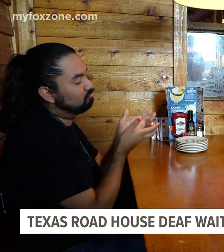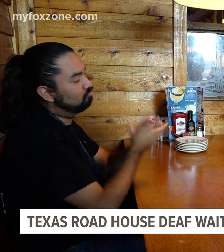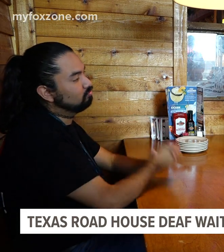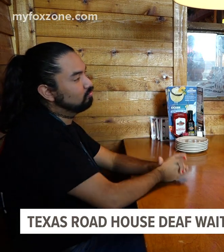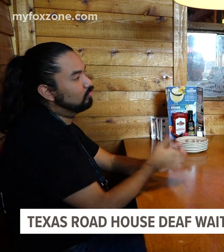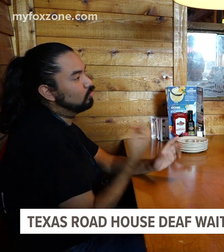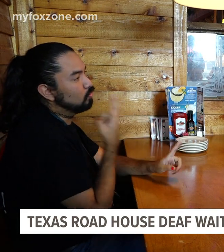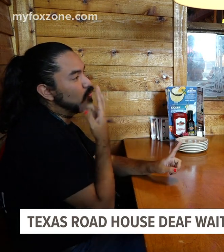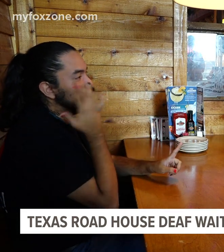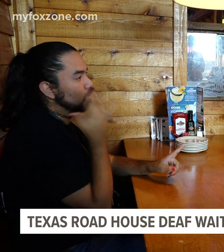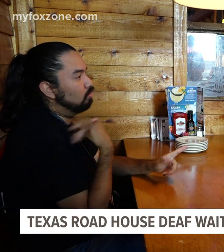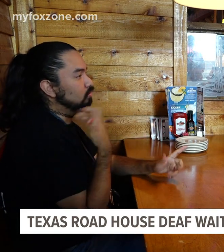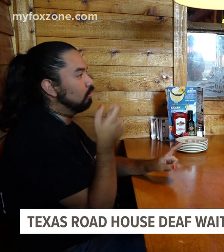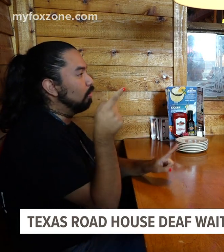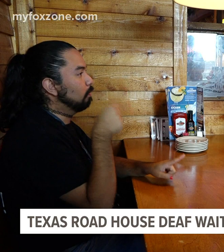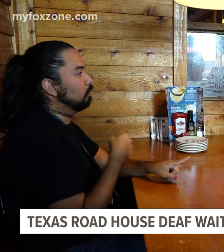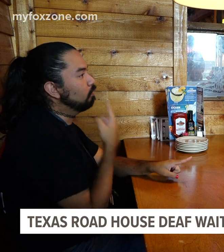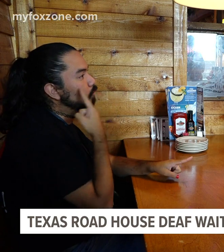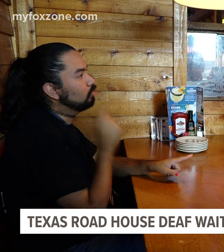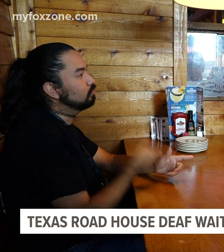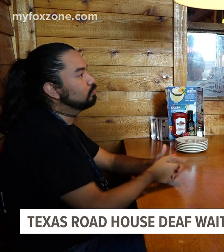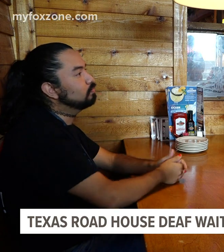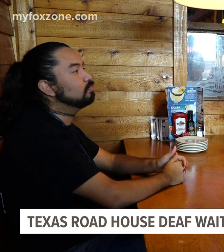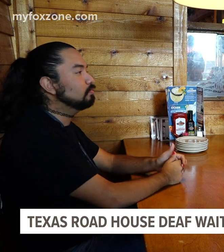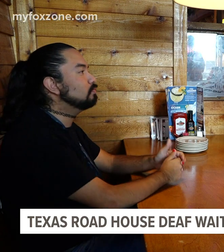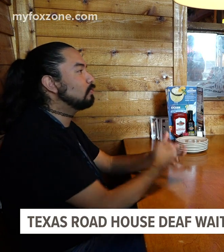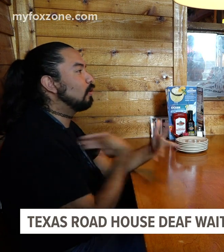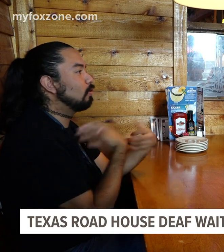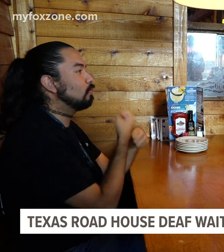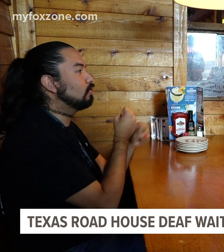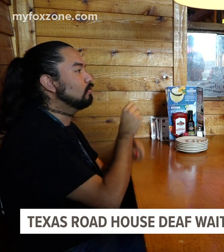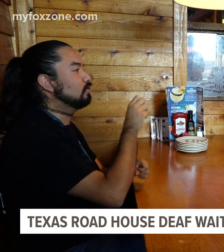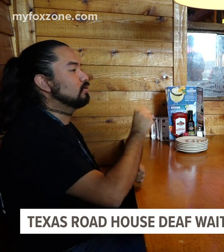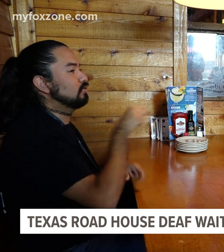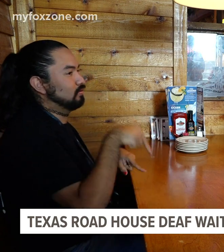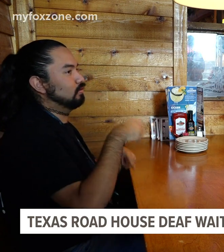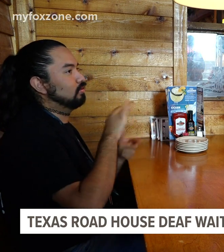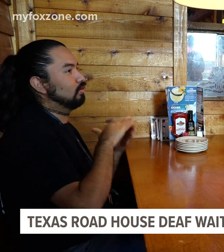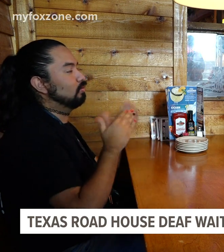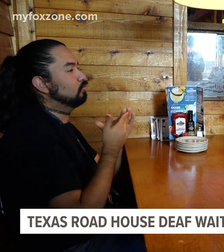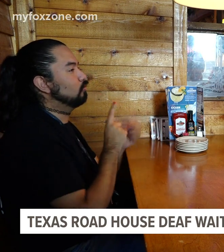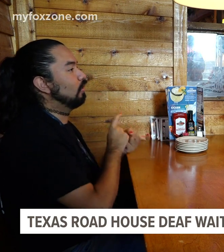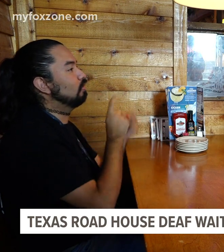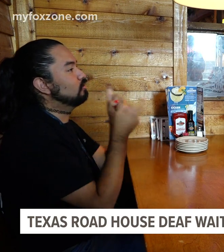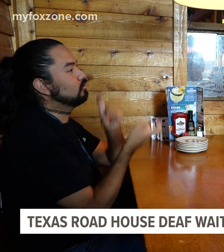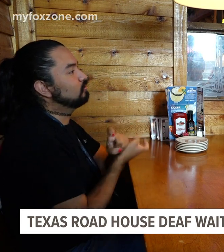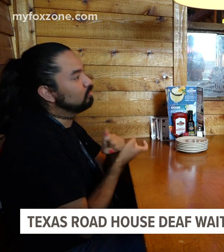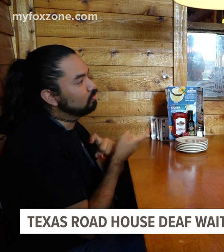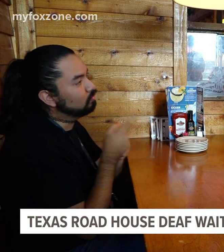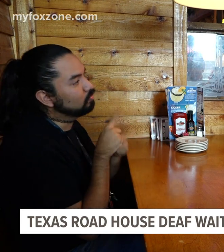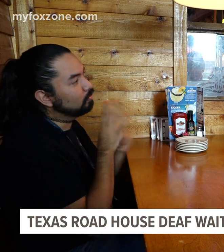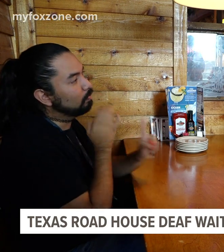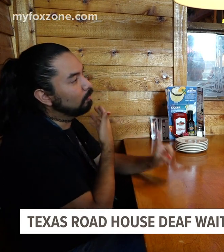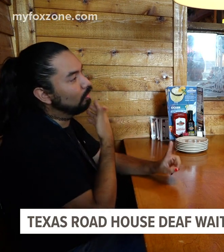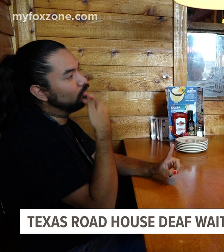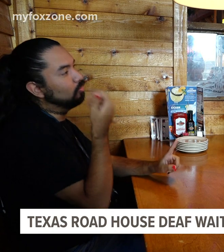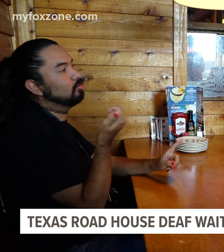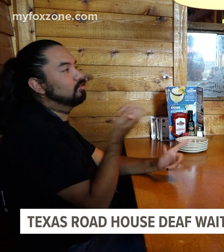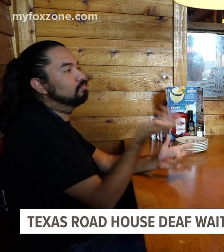community and that just we can do anything that they can do and it's a big change for